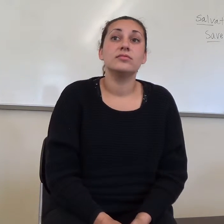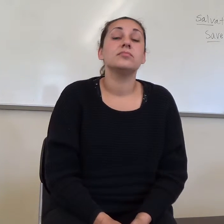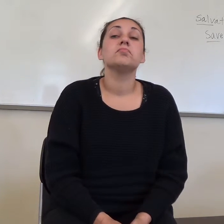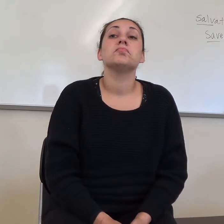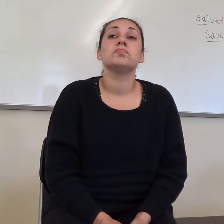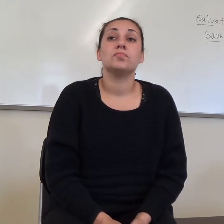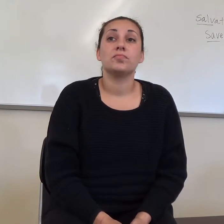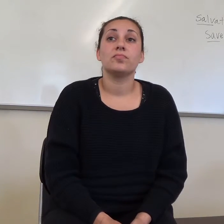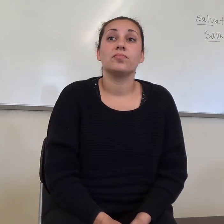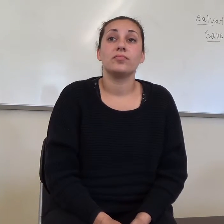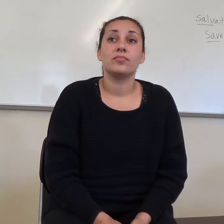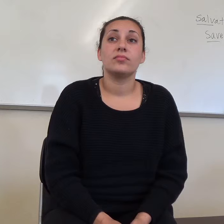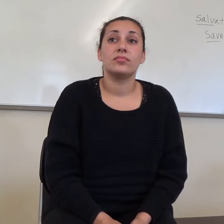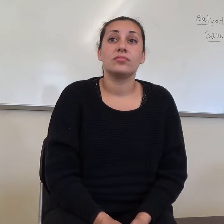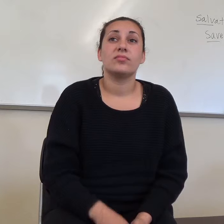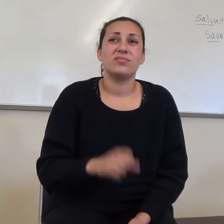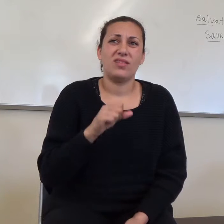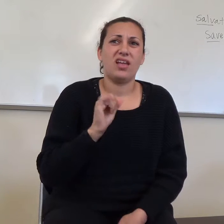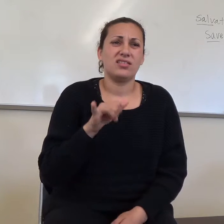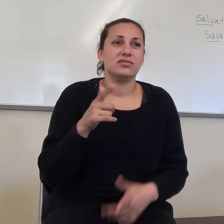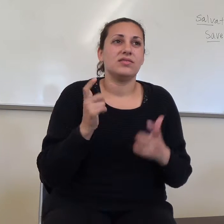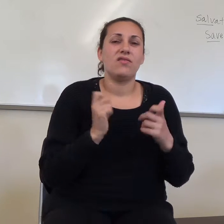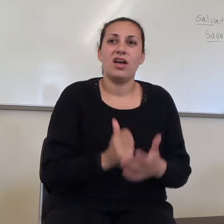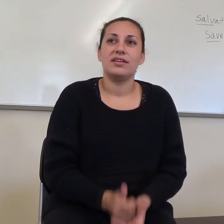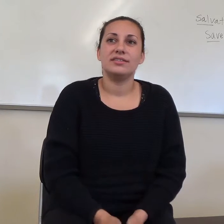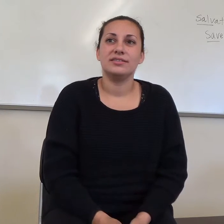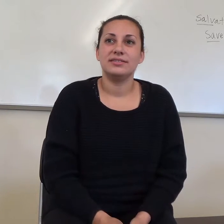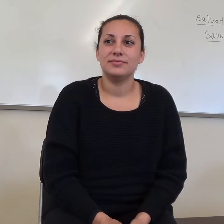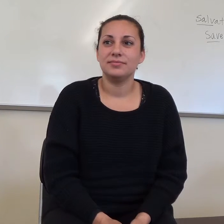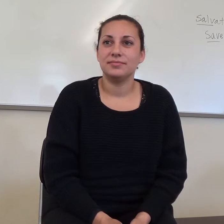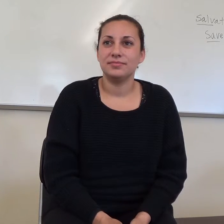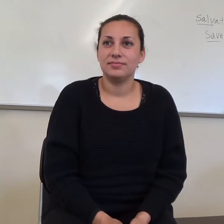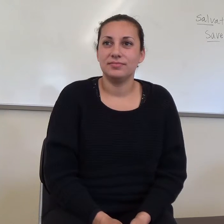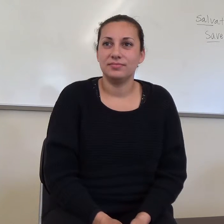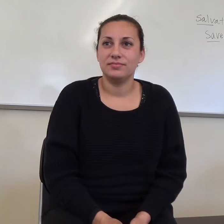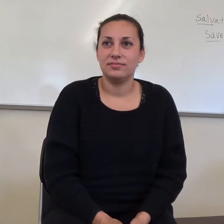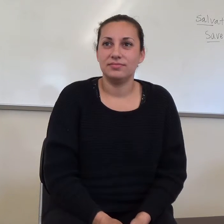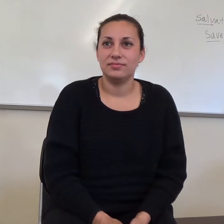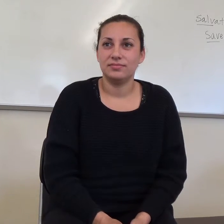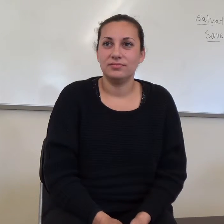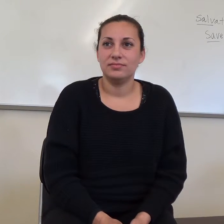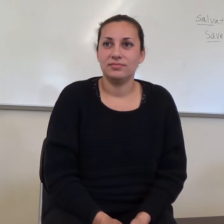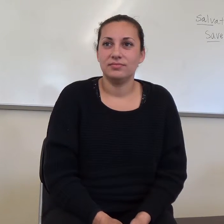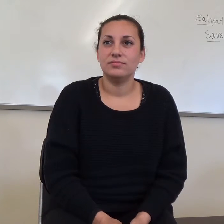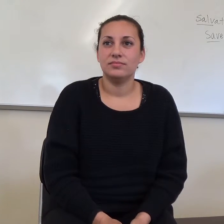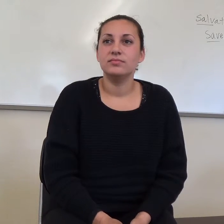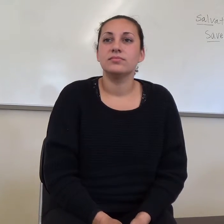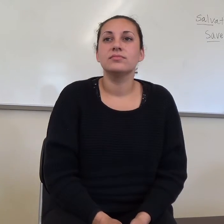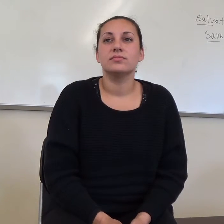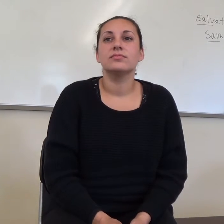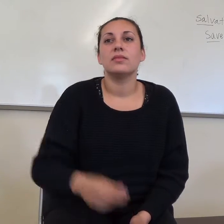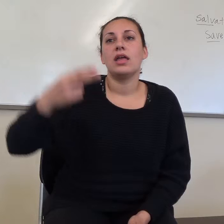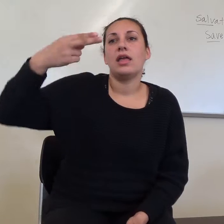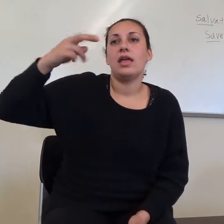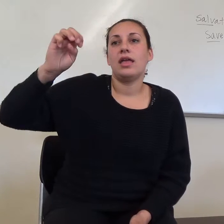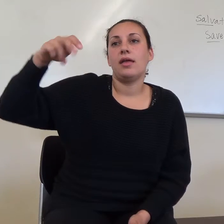Okay. Okay. Now, this is a tricky one. What did you put for this?